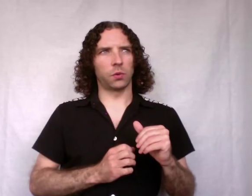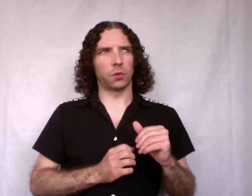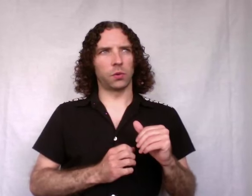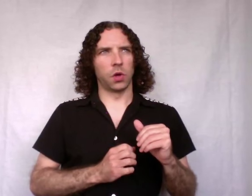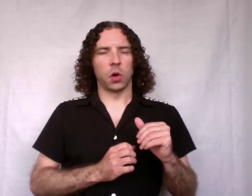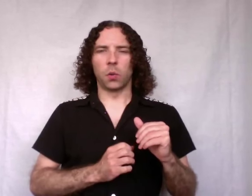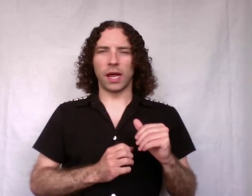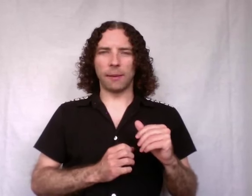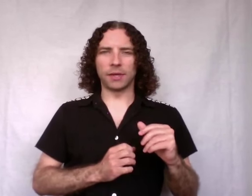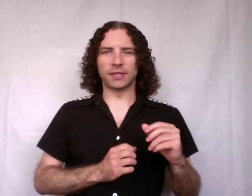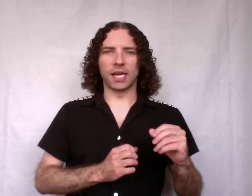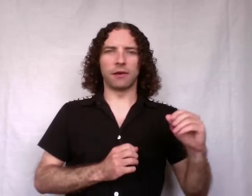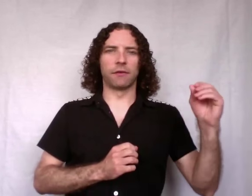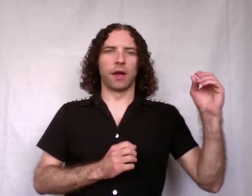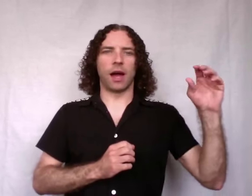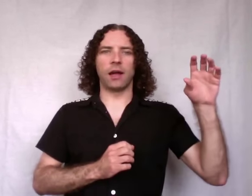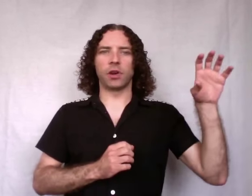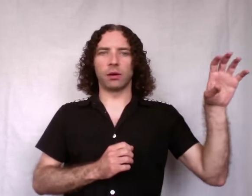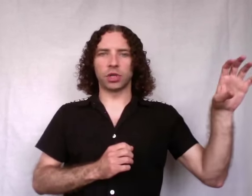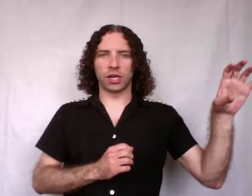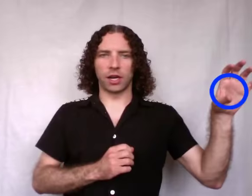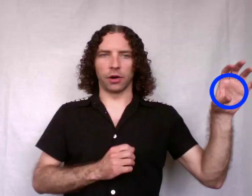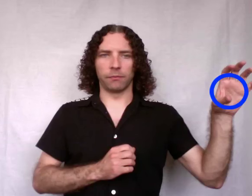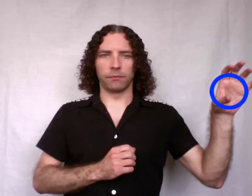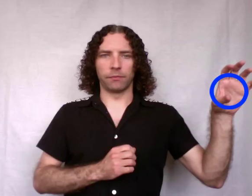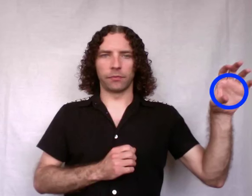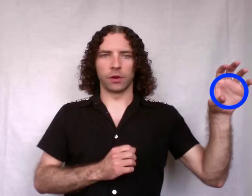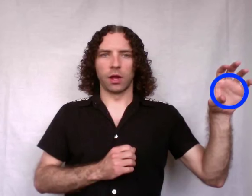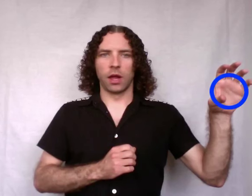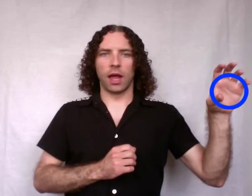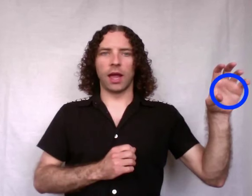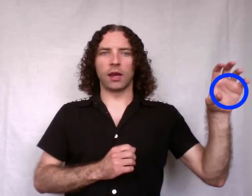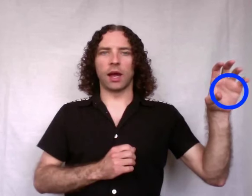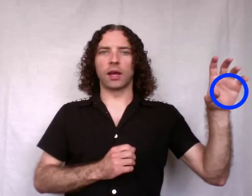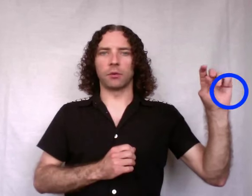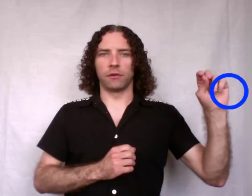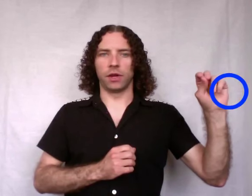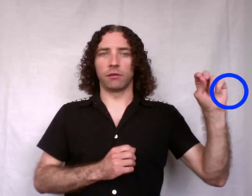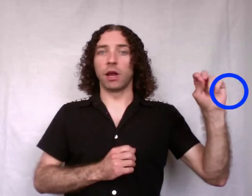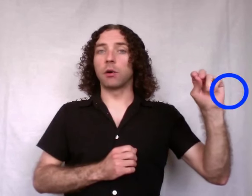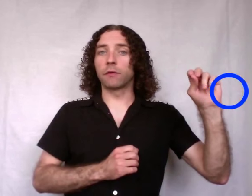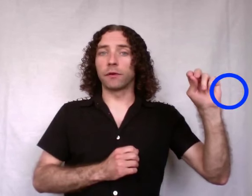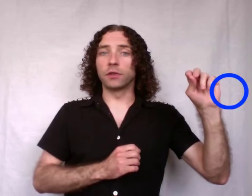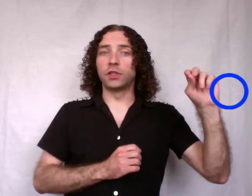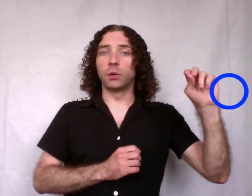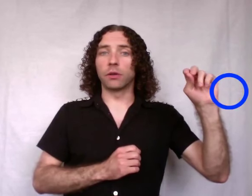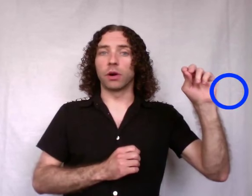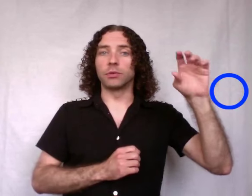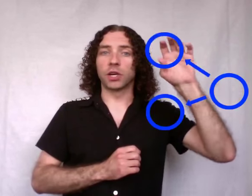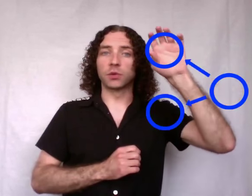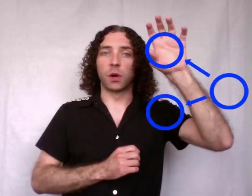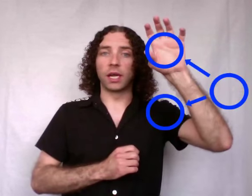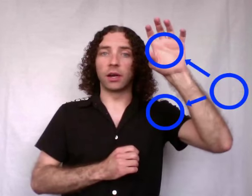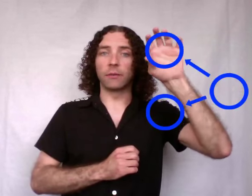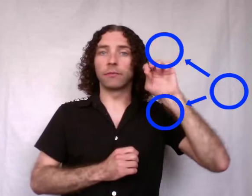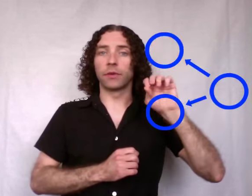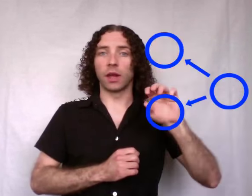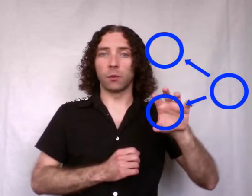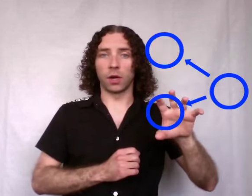So, what happens then if I have an object here and I get rid of it? Now, it referred to two other objects. One here and one